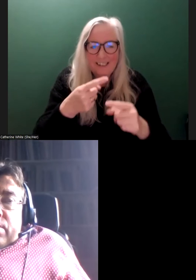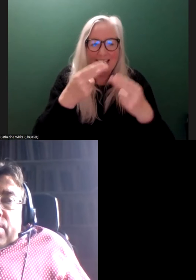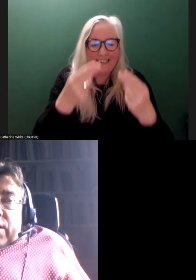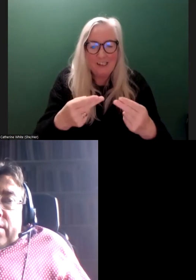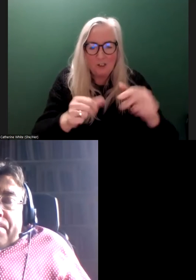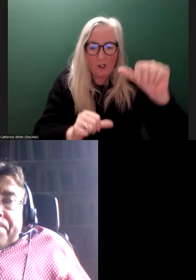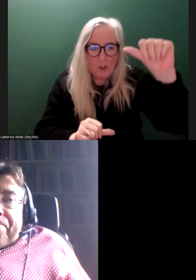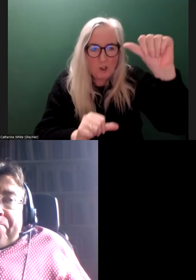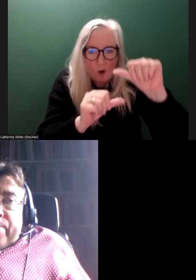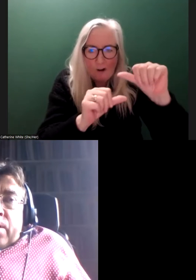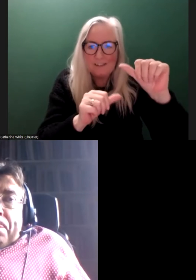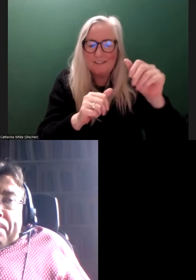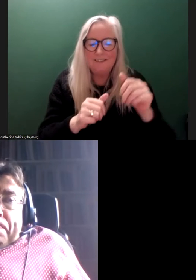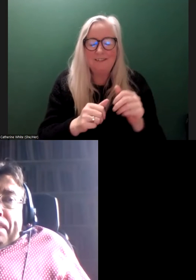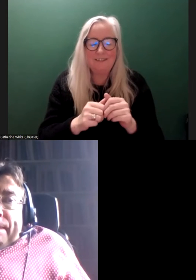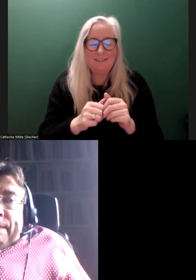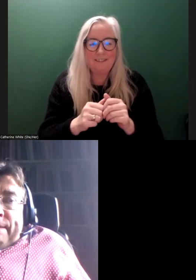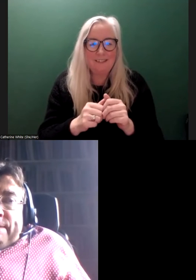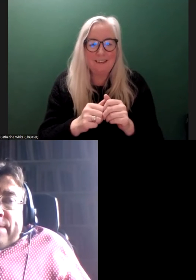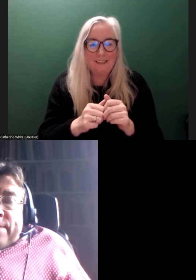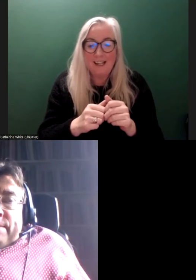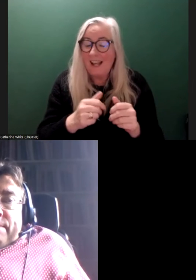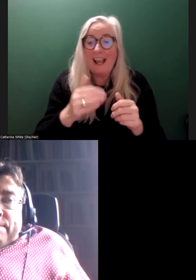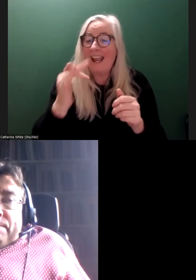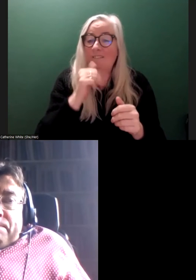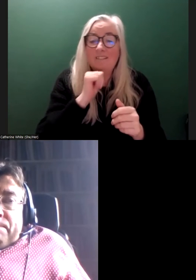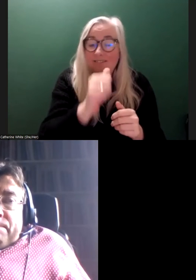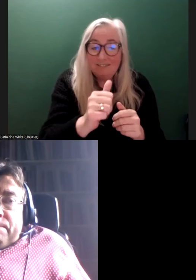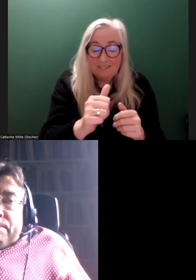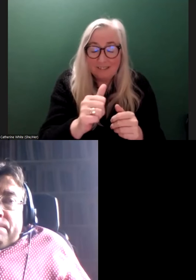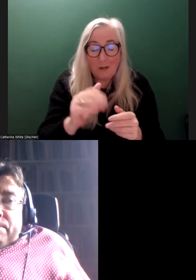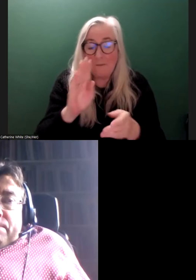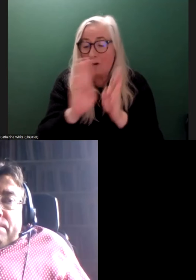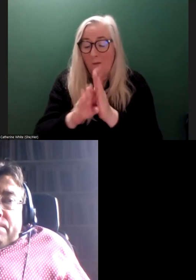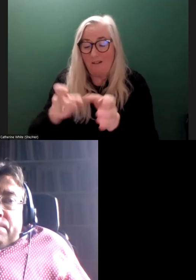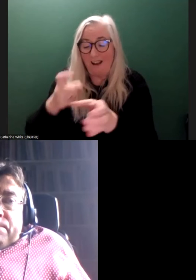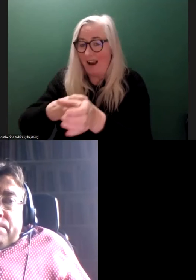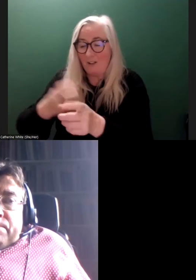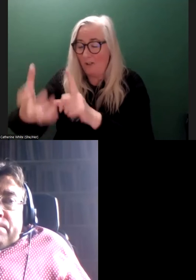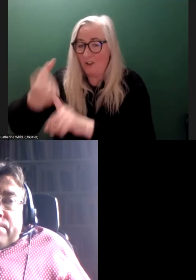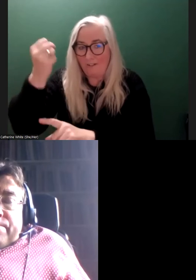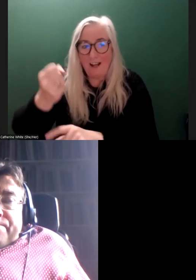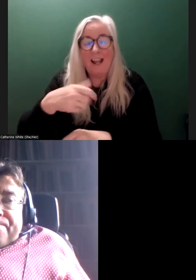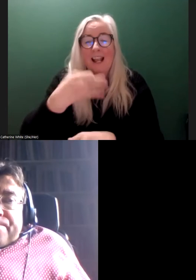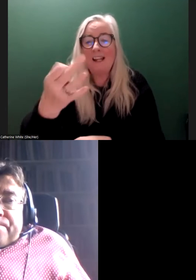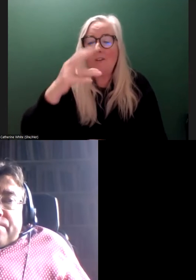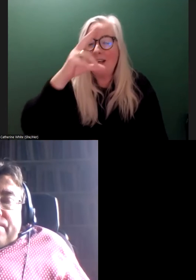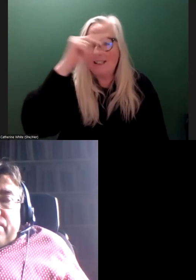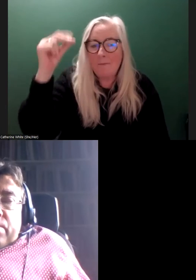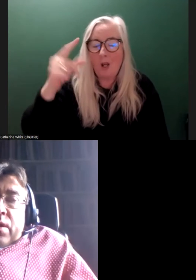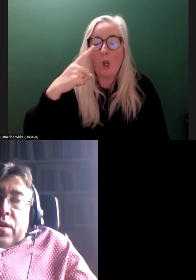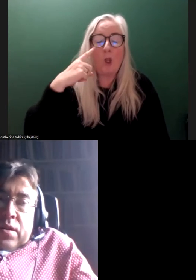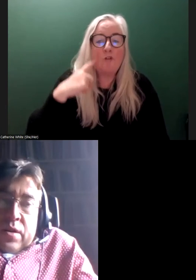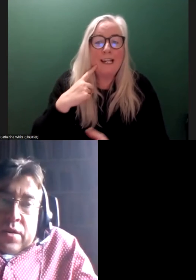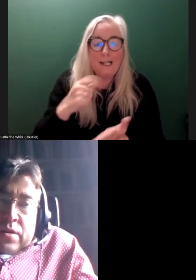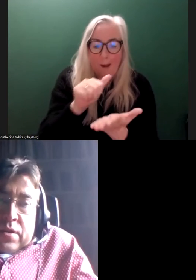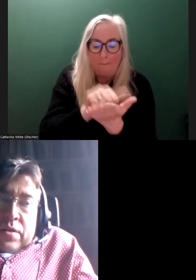bit, you know, elegant and concise, then it's going to be hard to achieve. I'll give you a perfect example of this, the green paper consultation. So we recently had